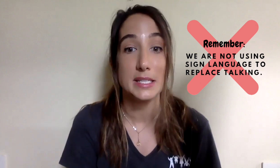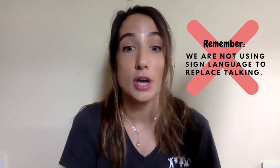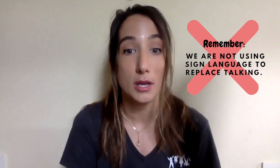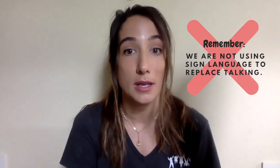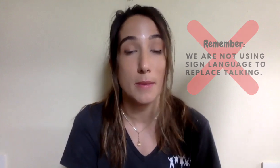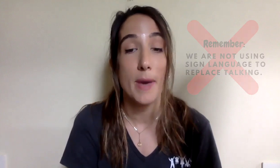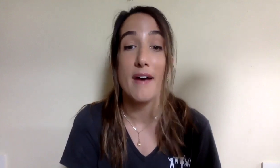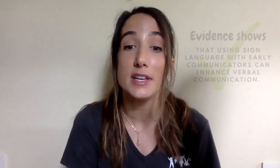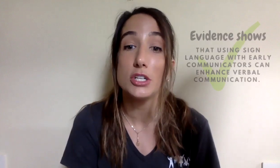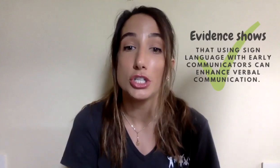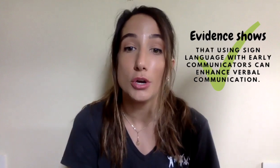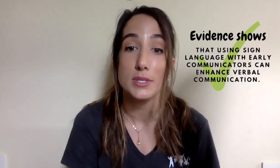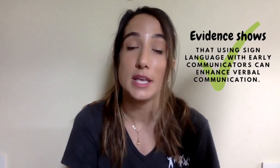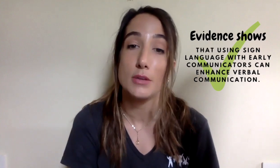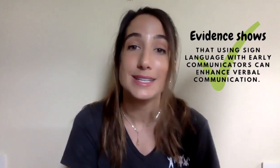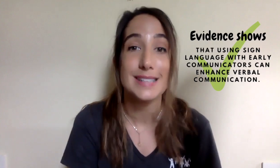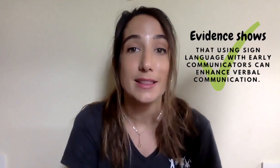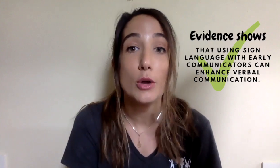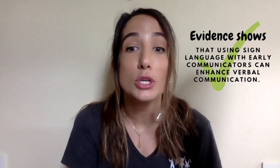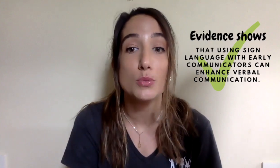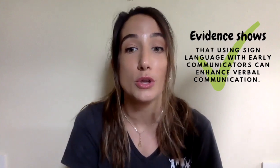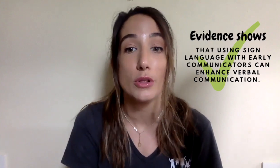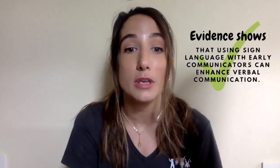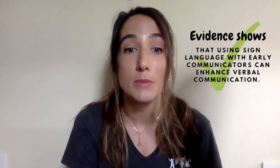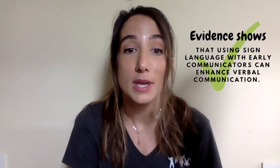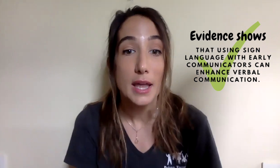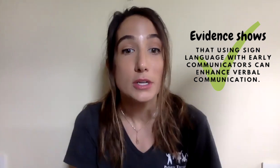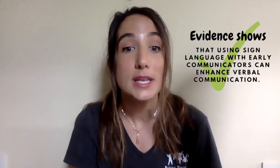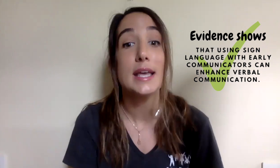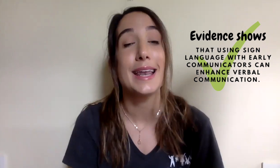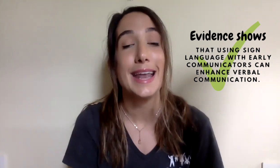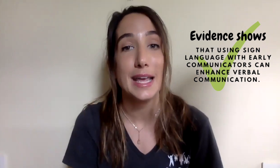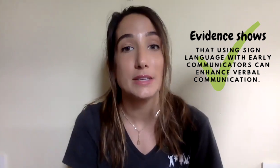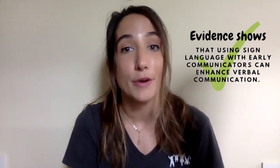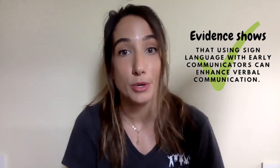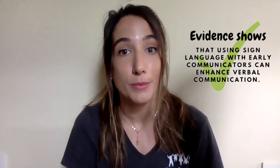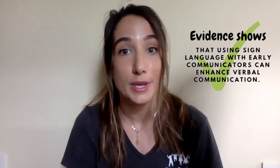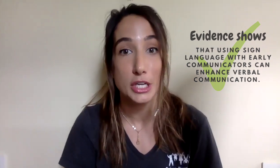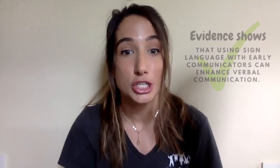talking, but evidence shows that using sign language with early communicators can enhance verbal communication.